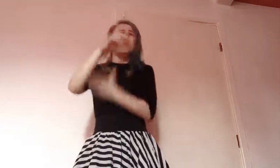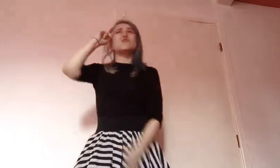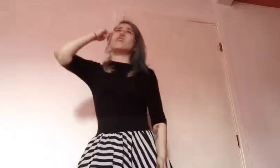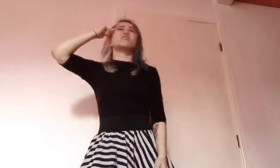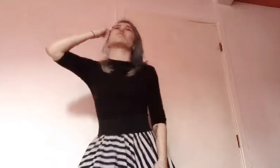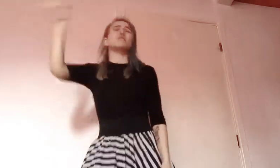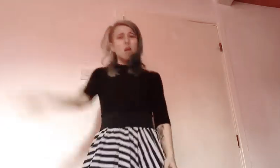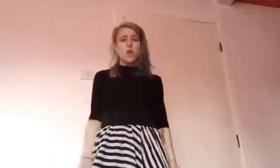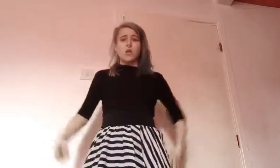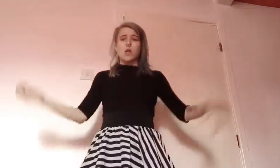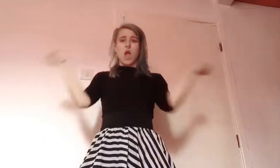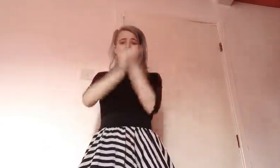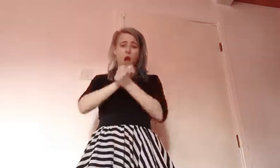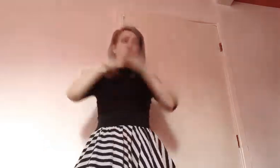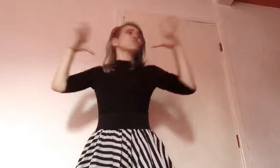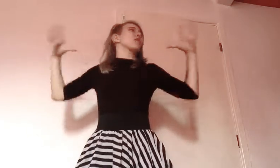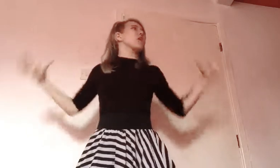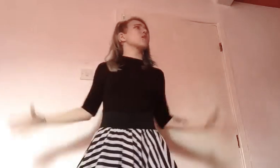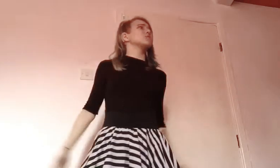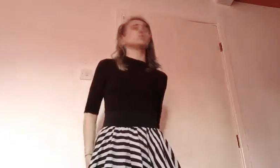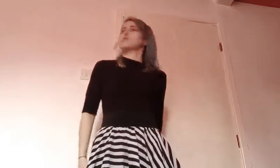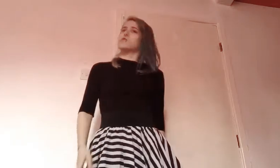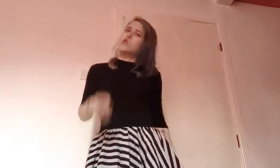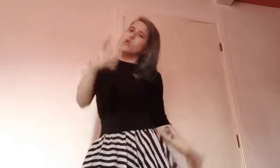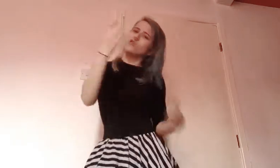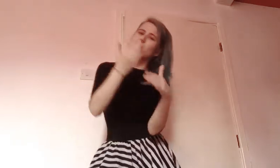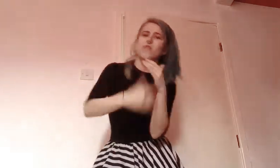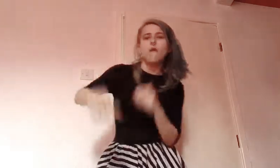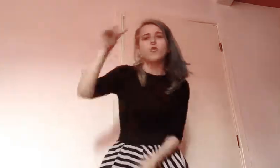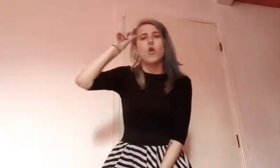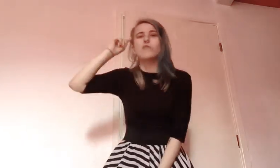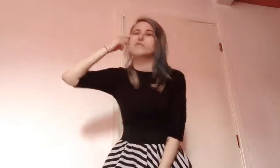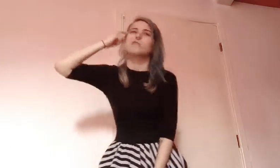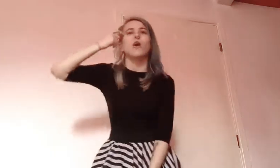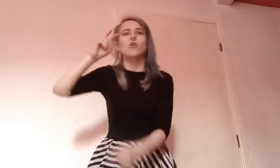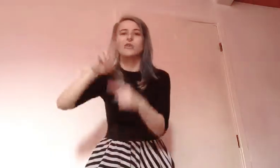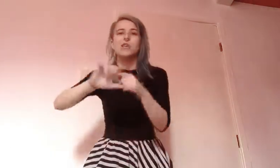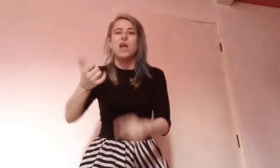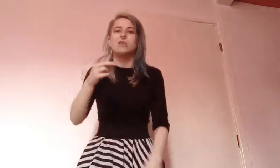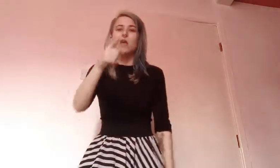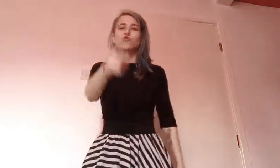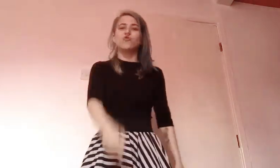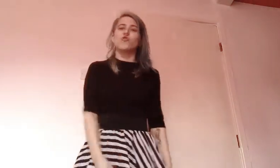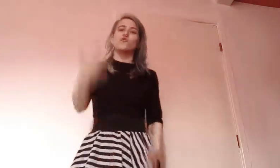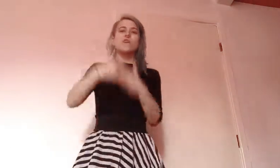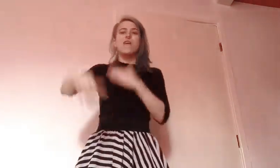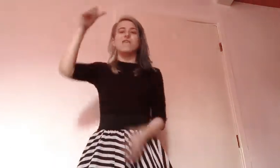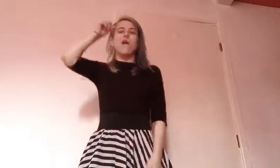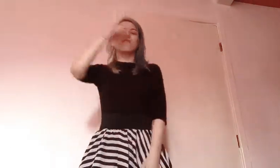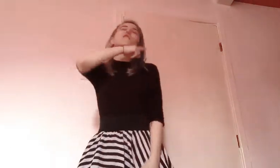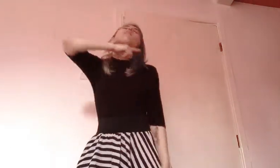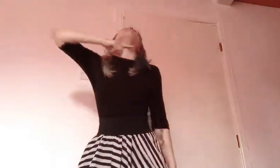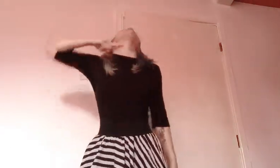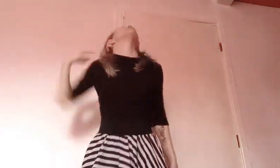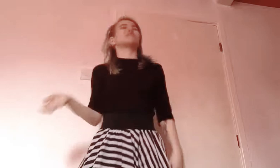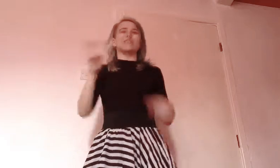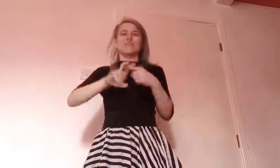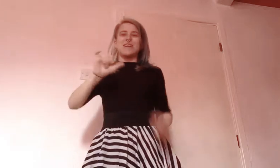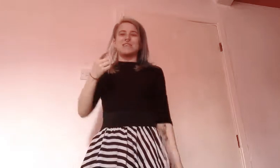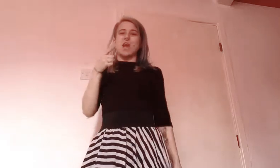mean our brains will change From hand grenades You and 11 are the psychopaths sitting next to you You and 11 are the murderers sitting